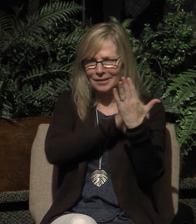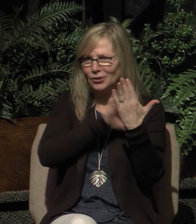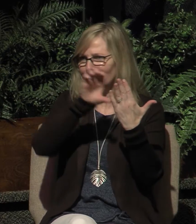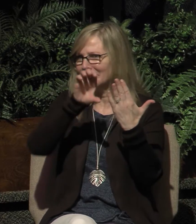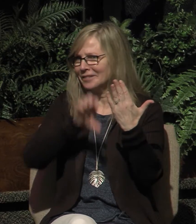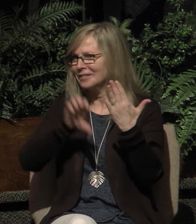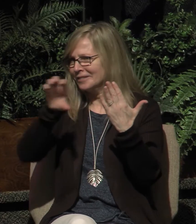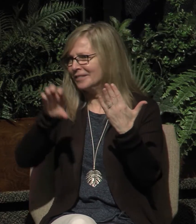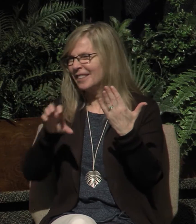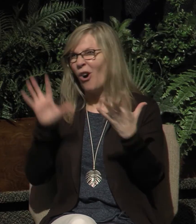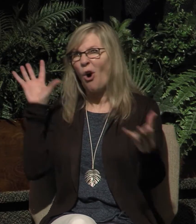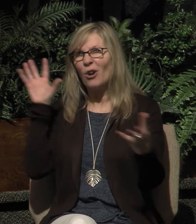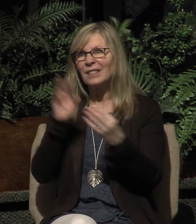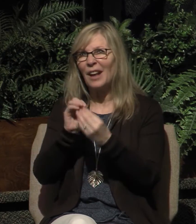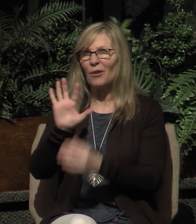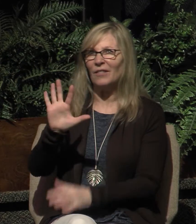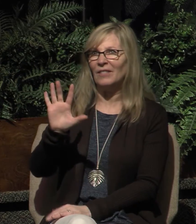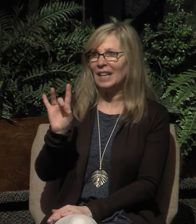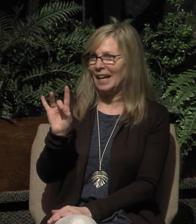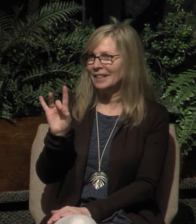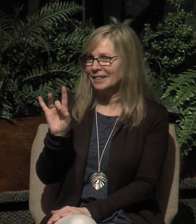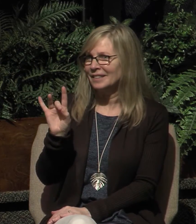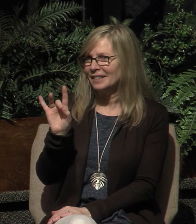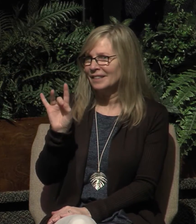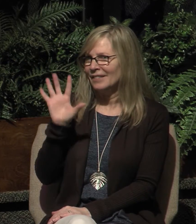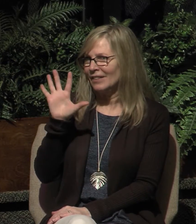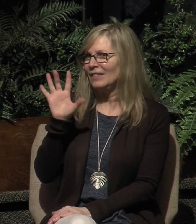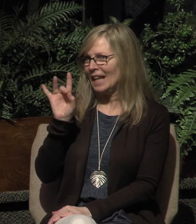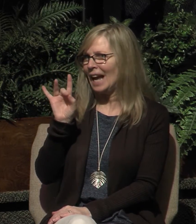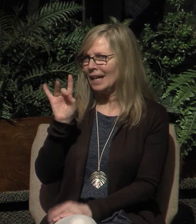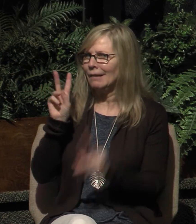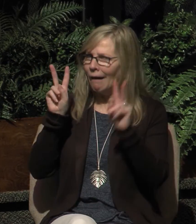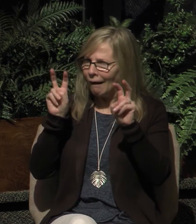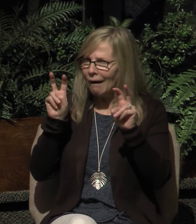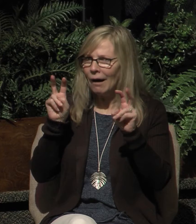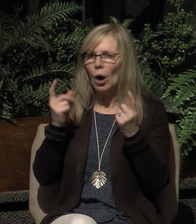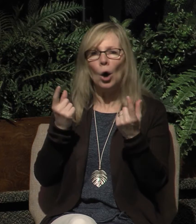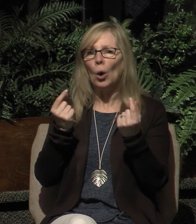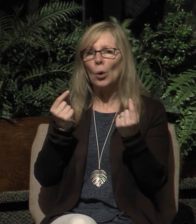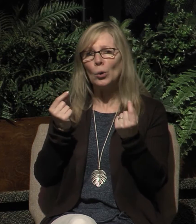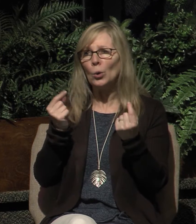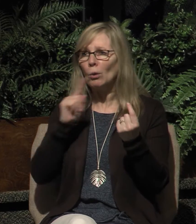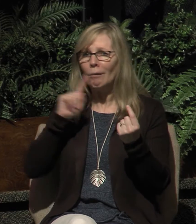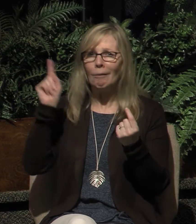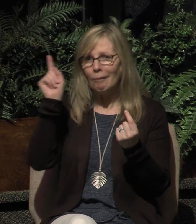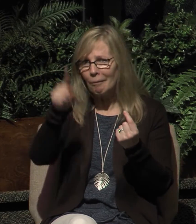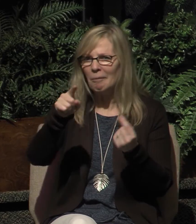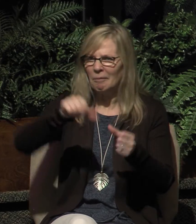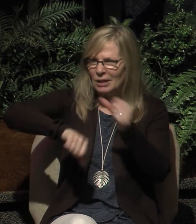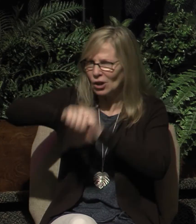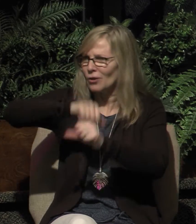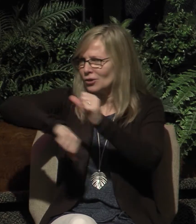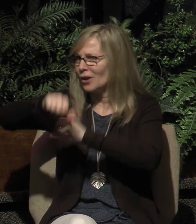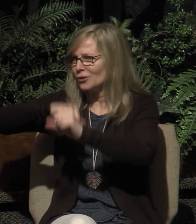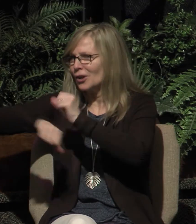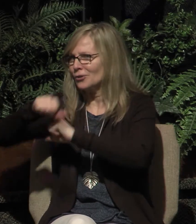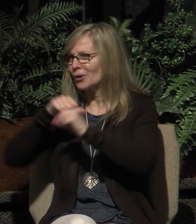There are actually 58 of them, 58 of these one another commands found in the New Testament, I'll not mention all of them, but I do want to